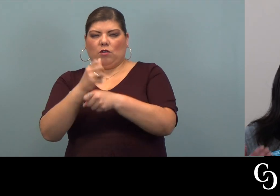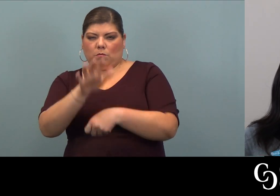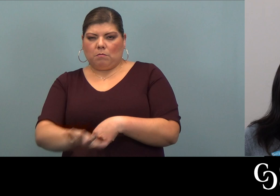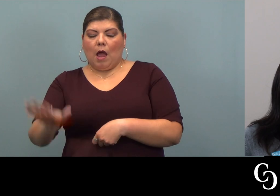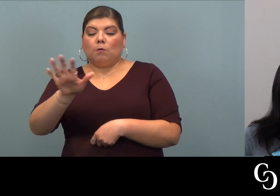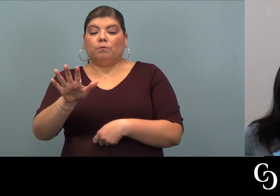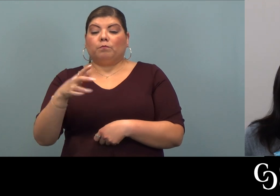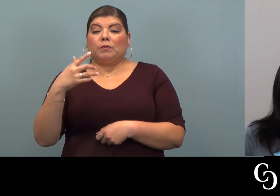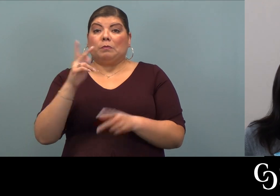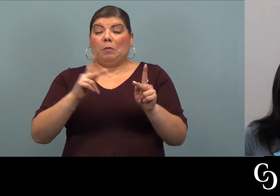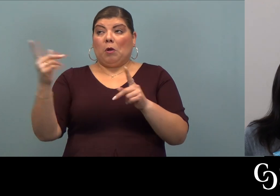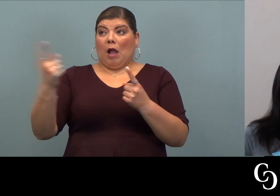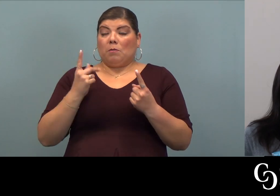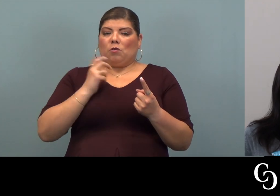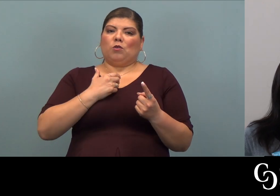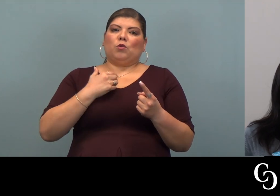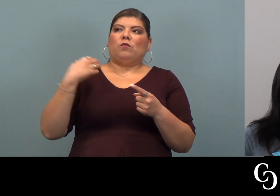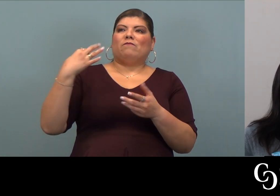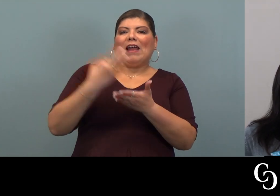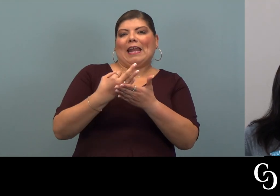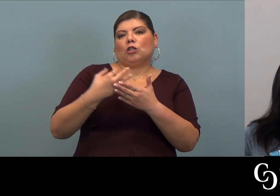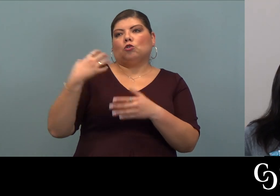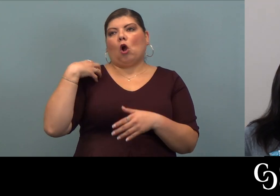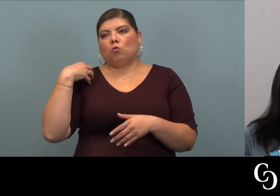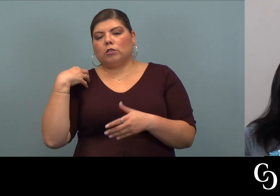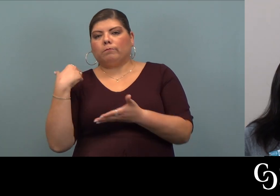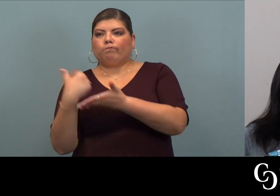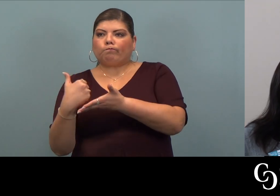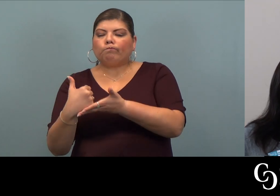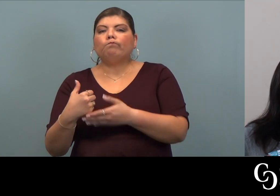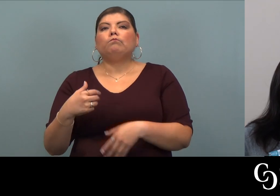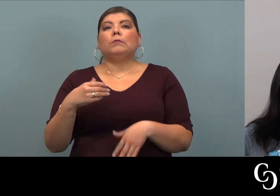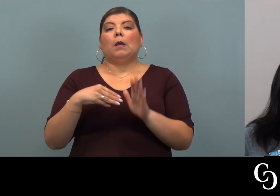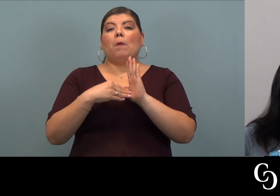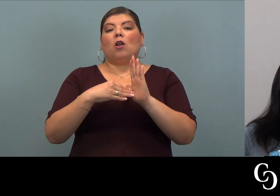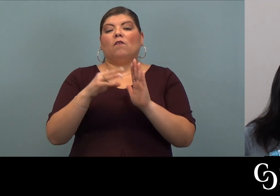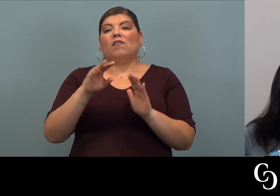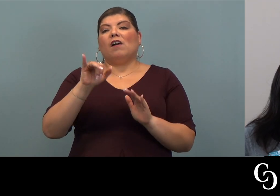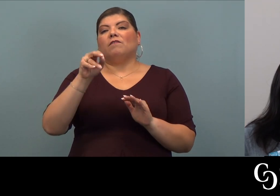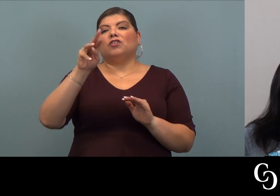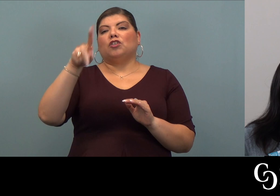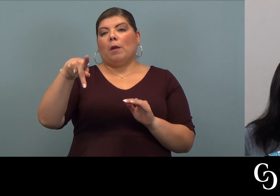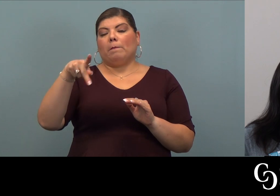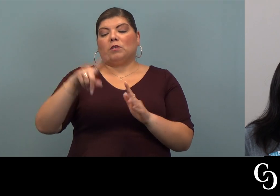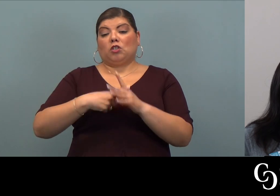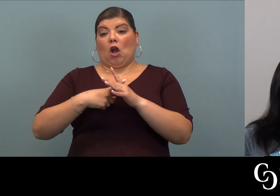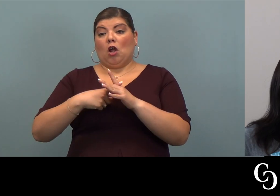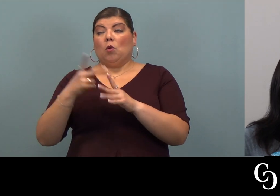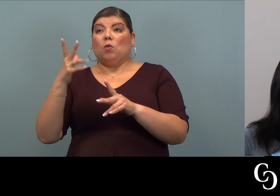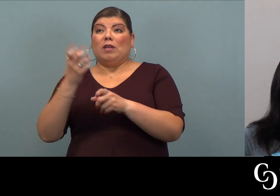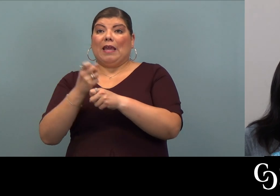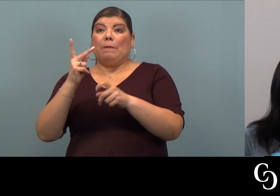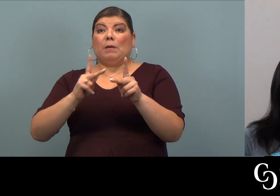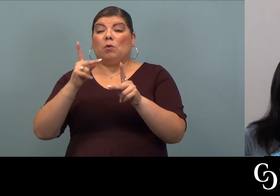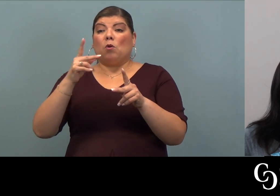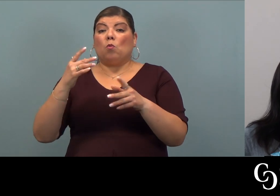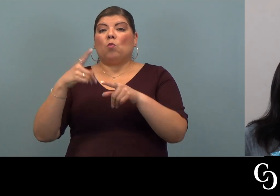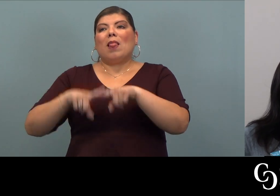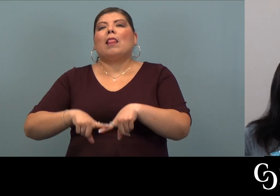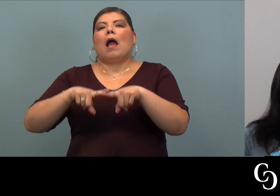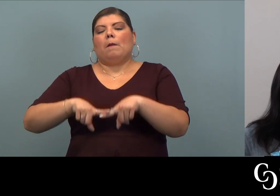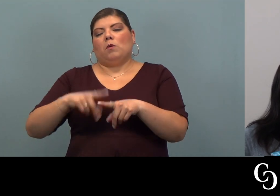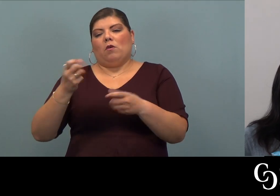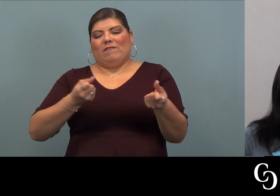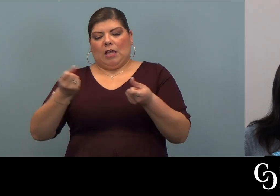So, folks come to us. We do some financial coaching. And the model of Jumpstart is that we get folks into a reliable vehicle